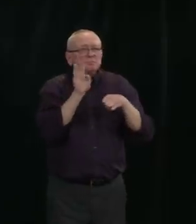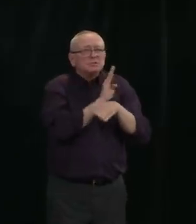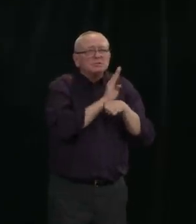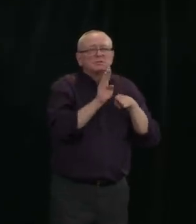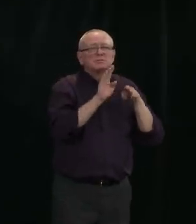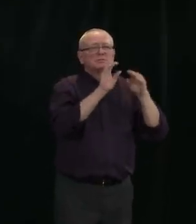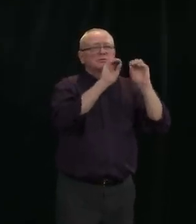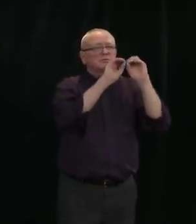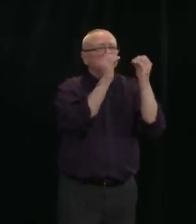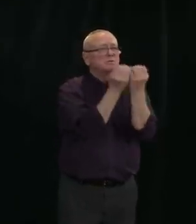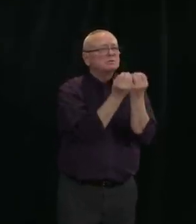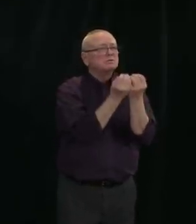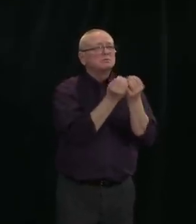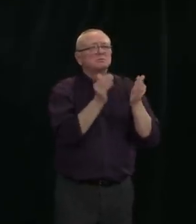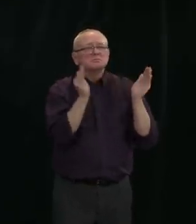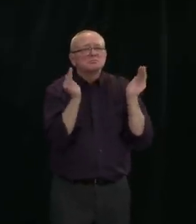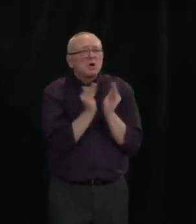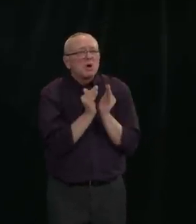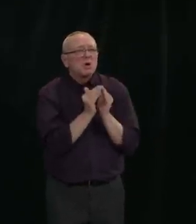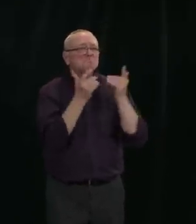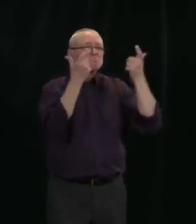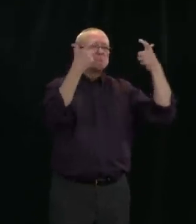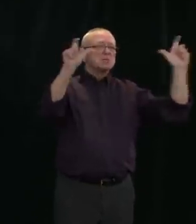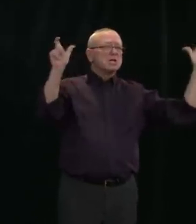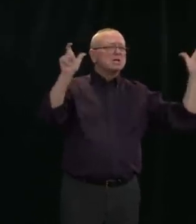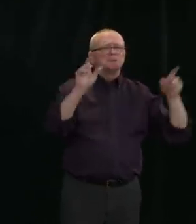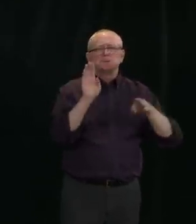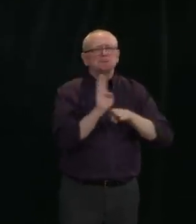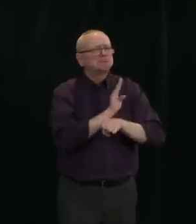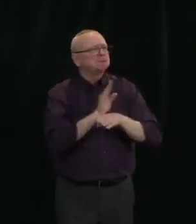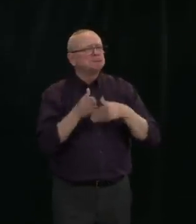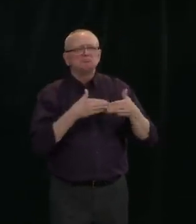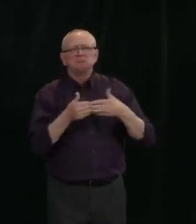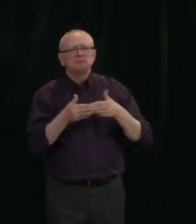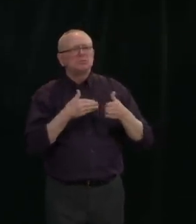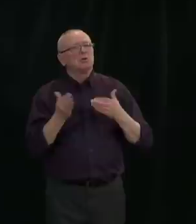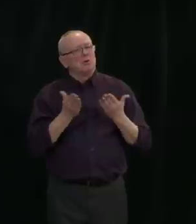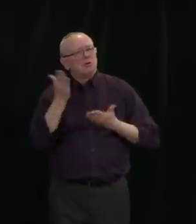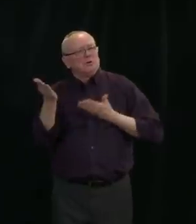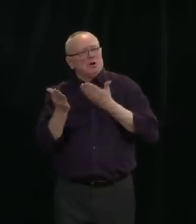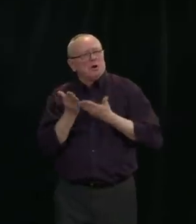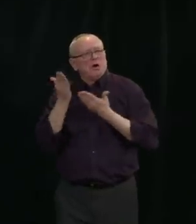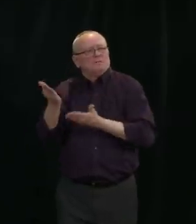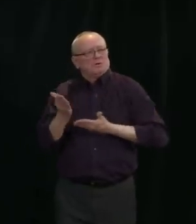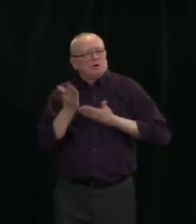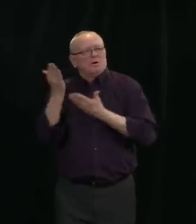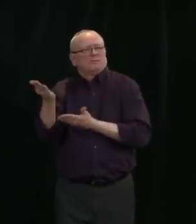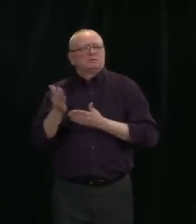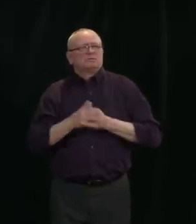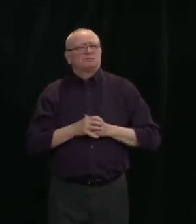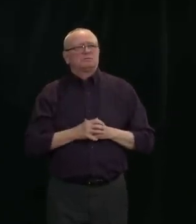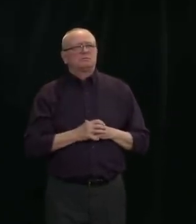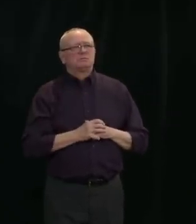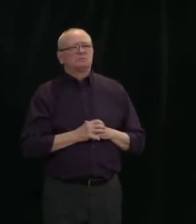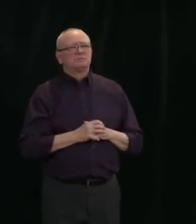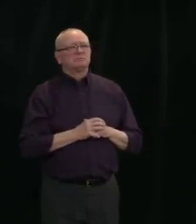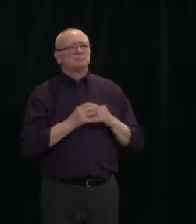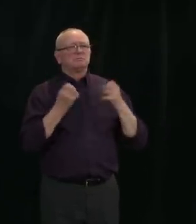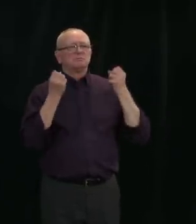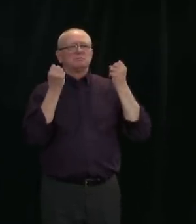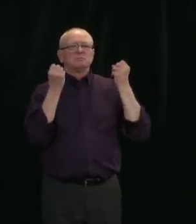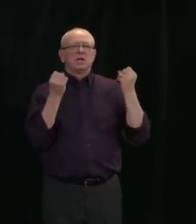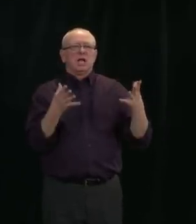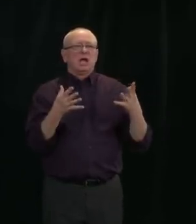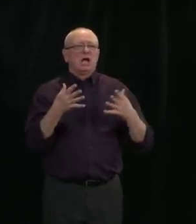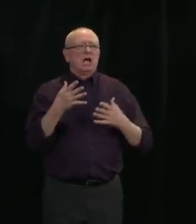big and small. We have received offers from major multinational companies. We have received offers from